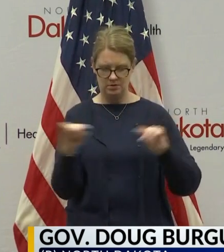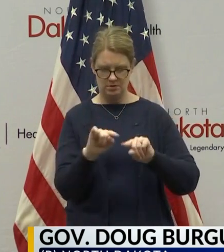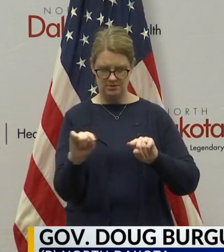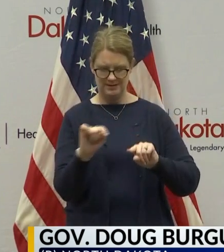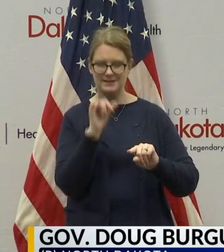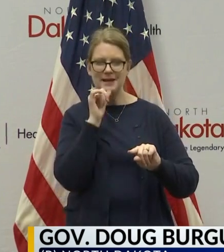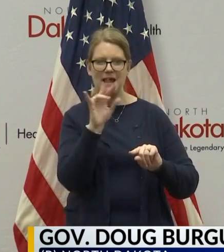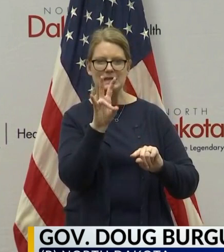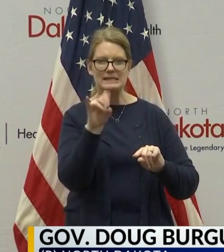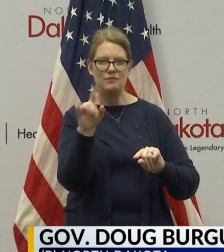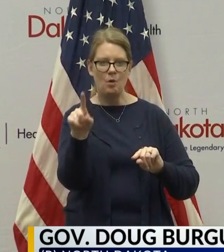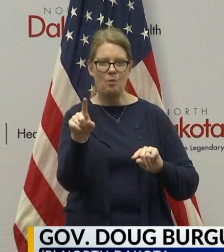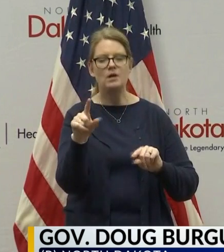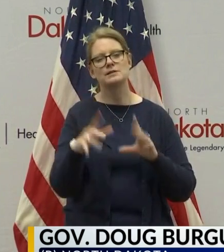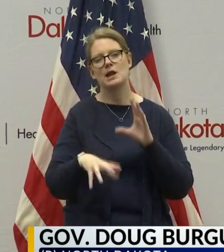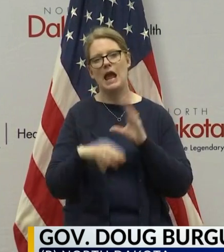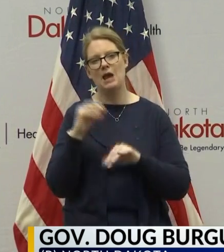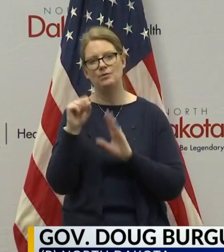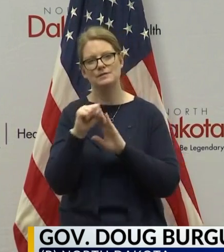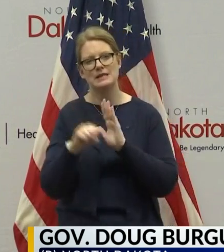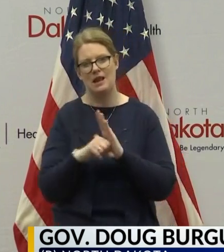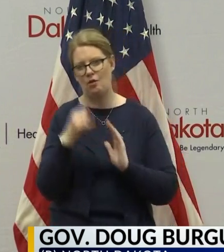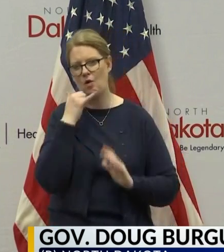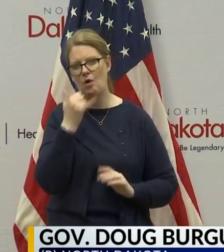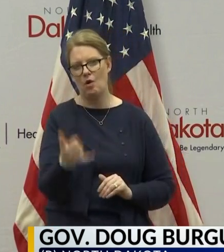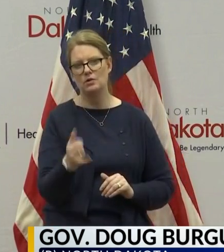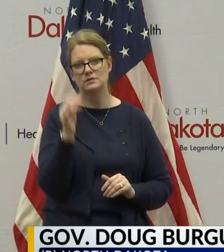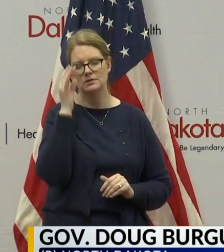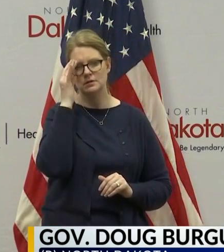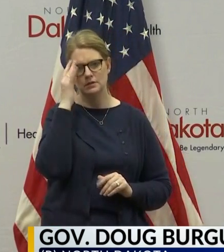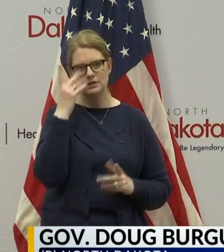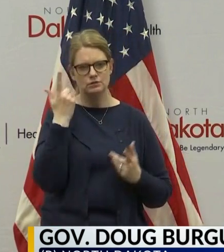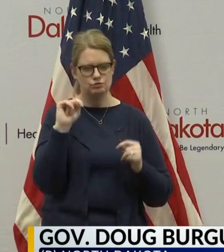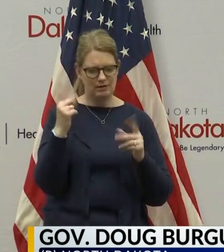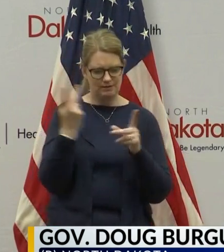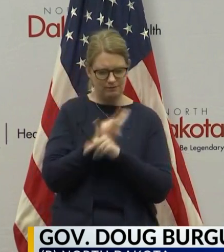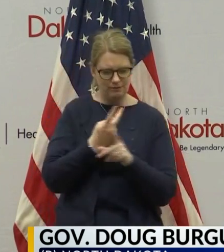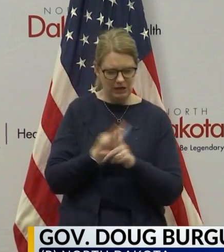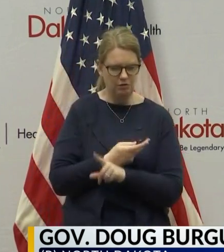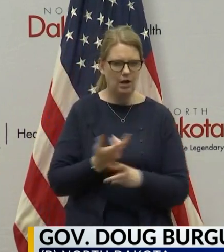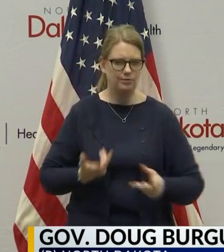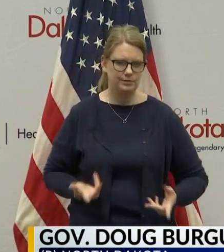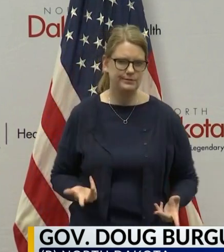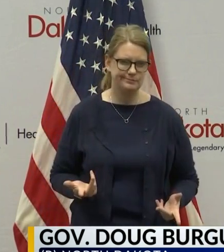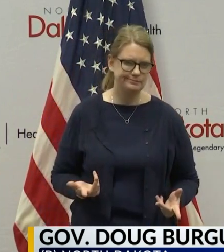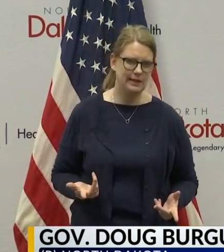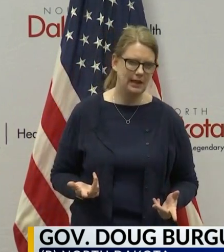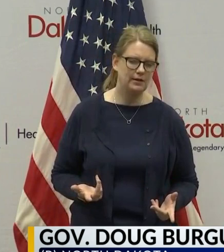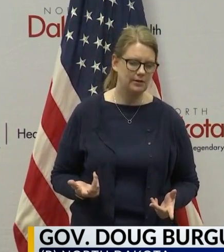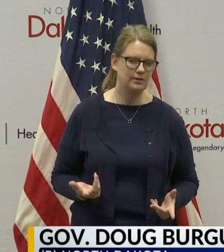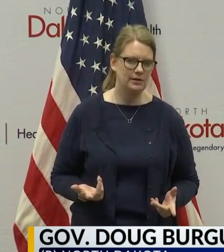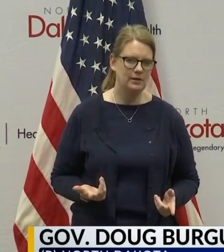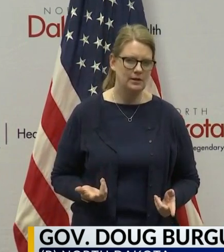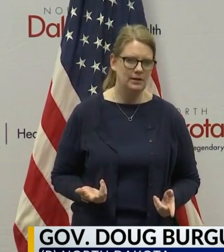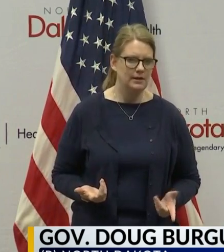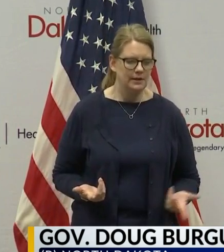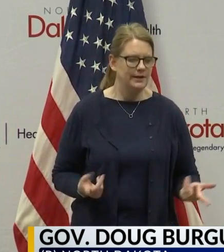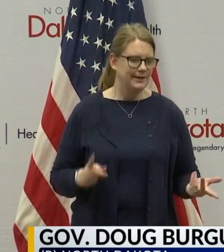area codes. So we know that we're getting out of state calls on that. So we're, we're trying to filter those out and trying to really understand,